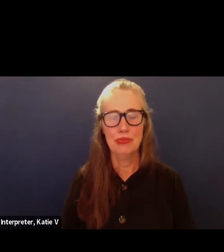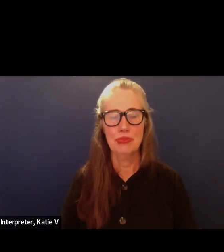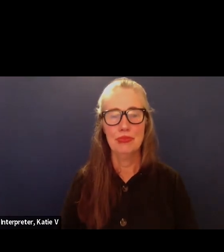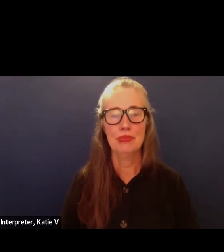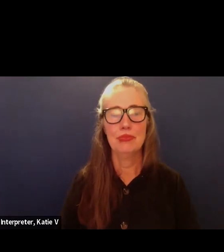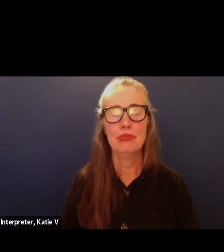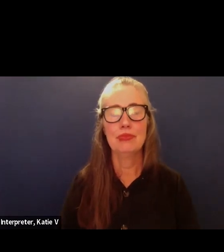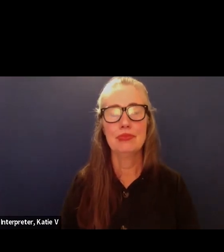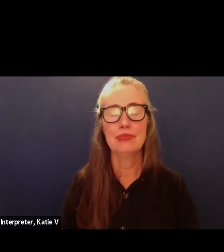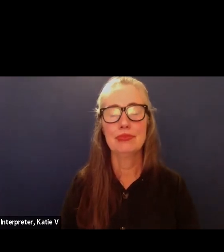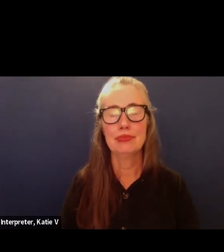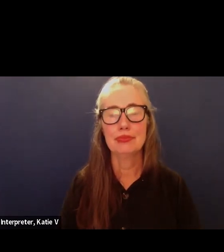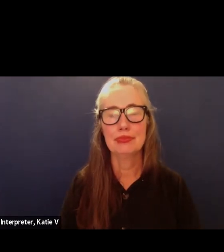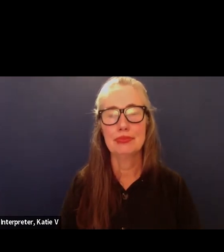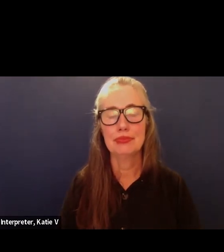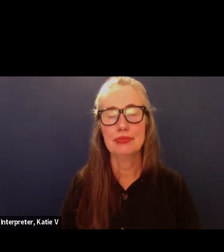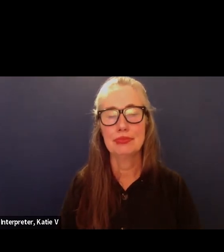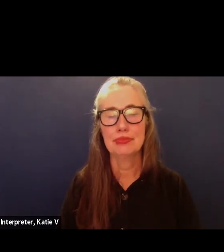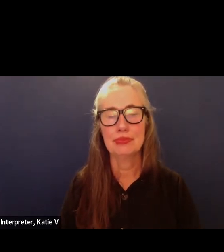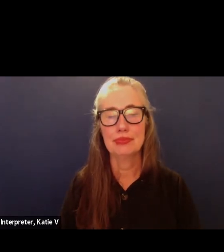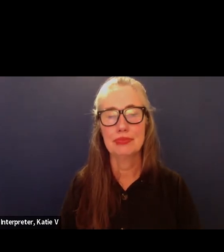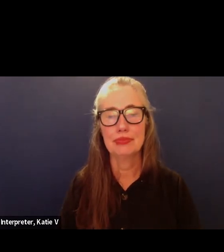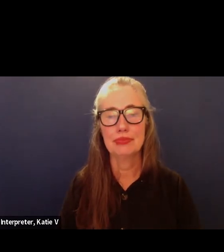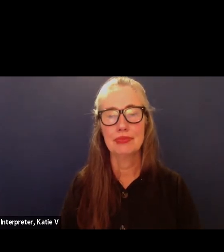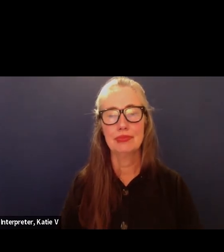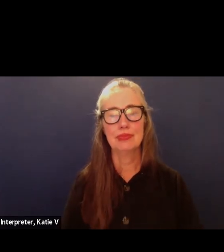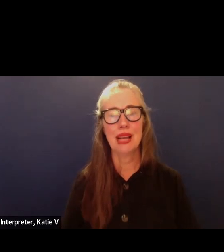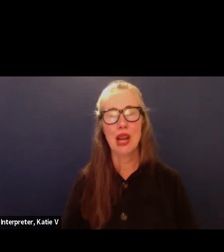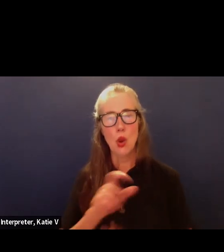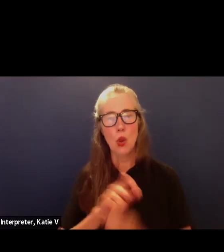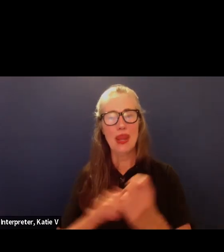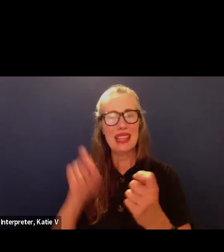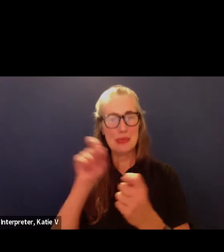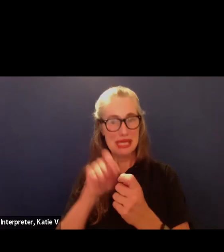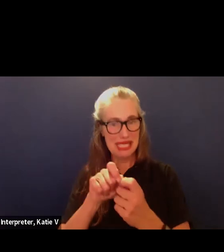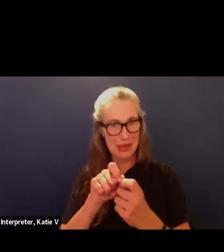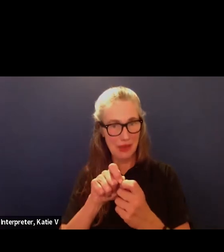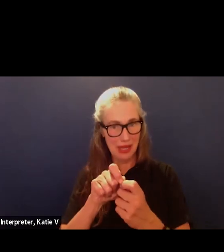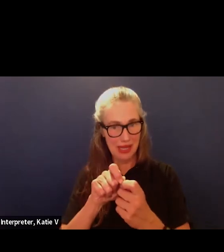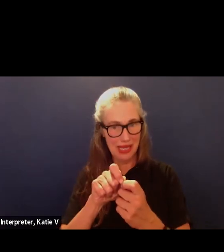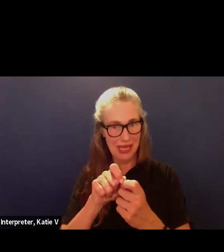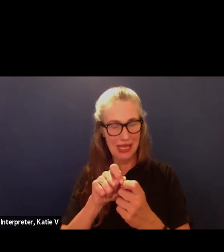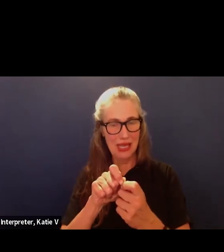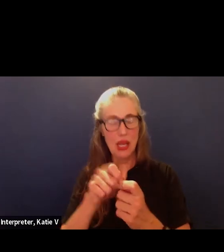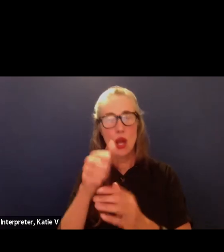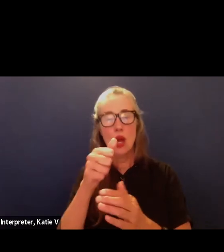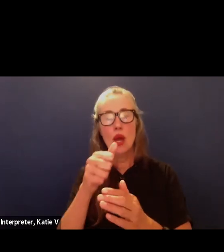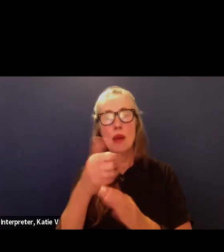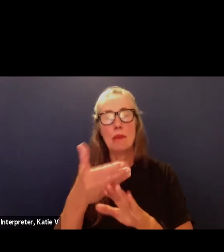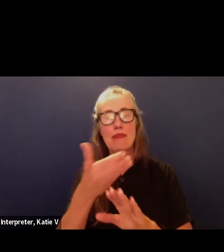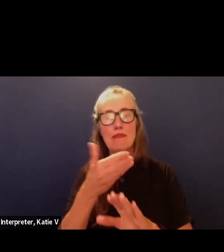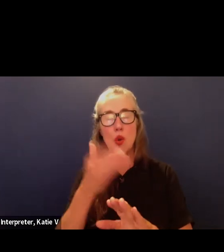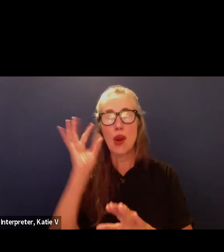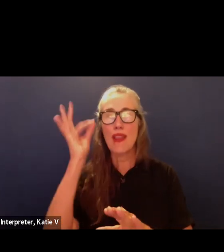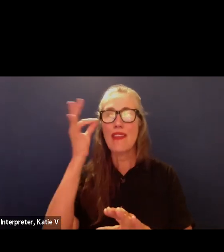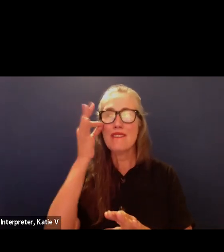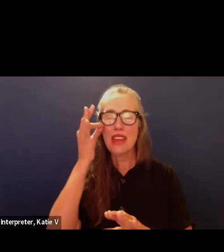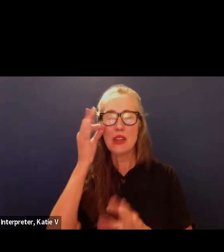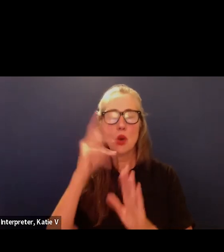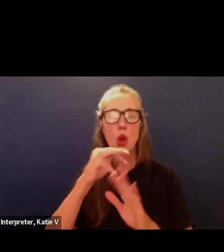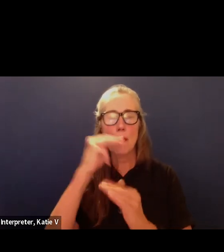So the, with this specifically, so again we were under a federal program monitoring review.